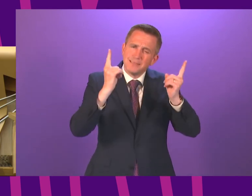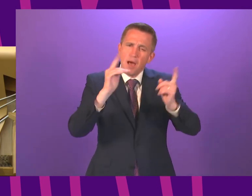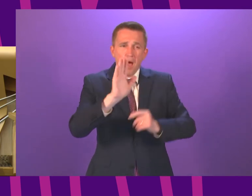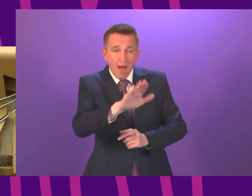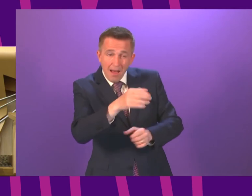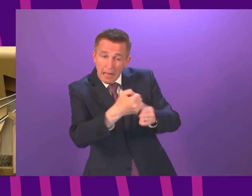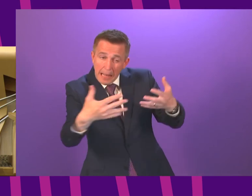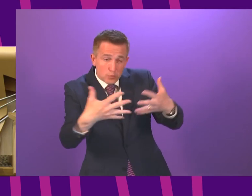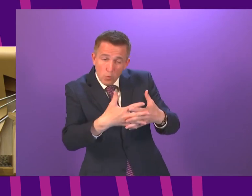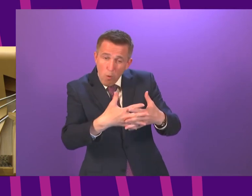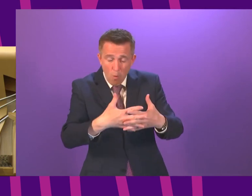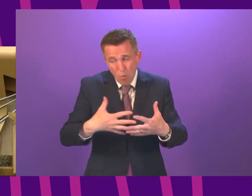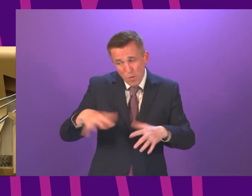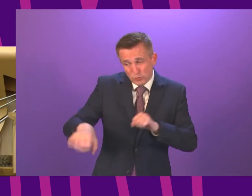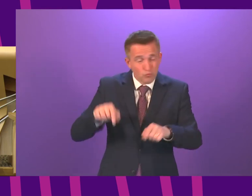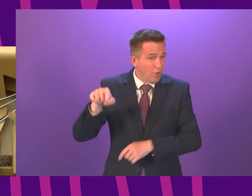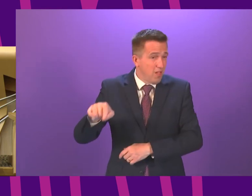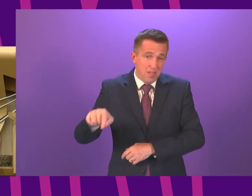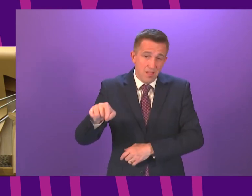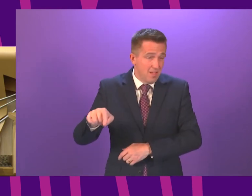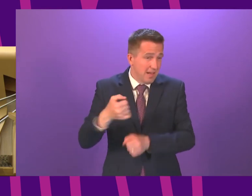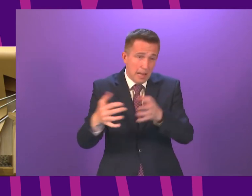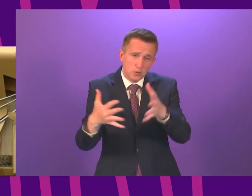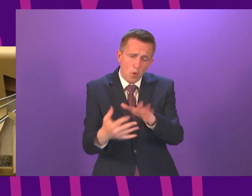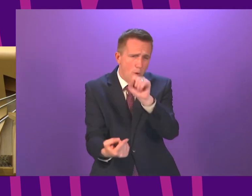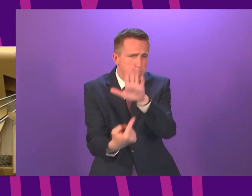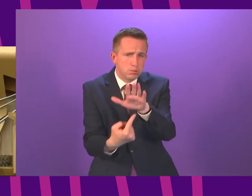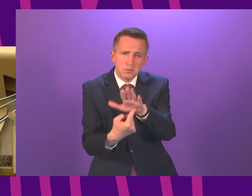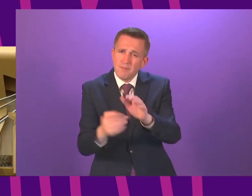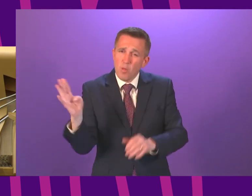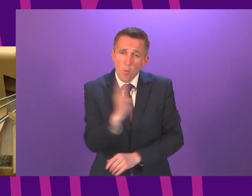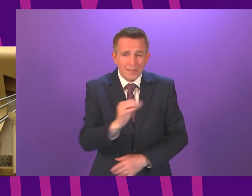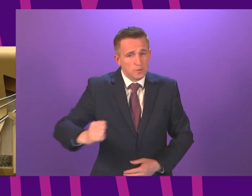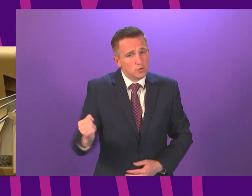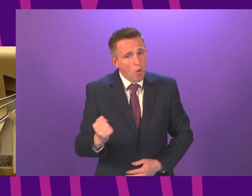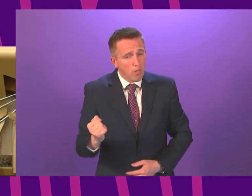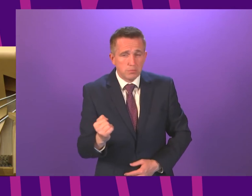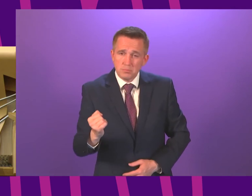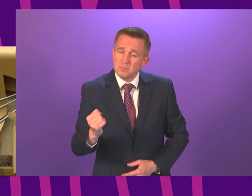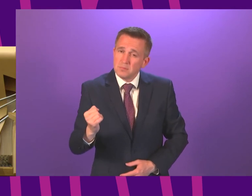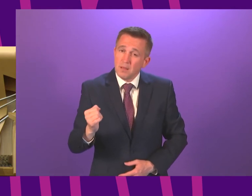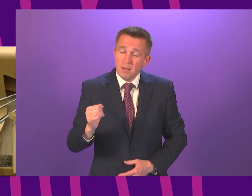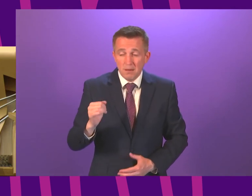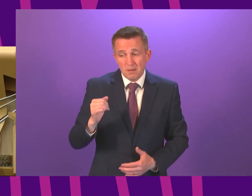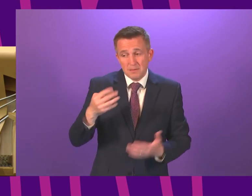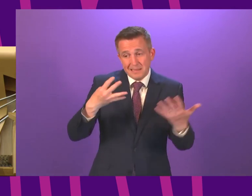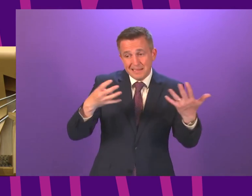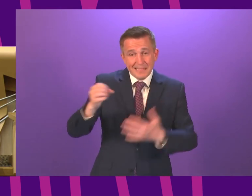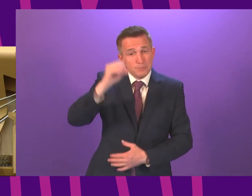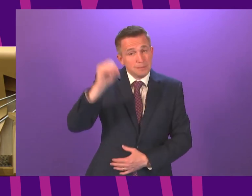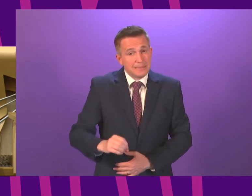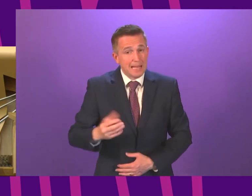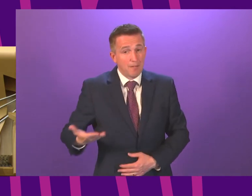Glasgow will continue to be in trouble it's such an important city for the west of Scotland as a whole and already 90% of businesses